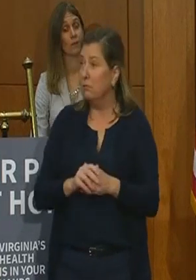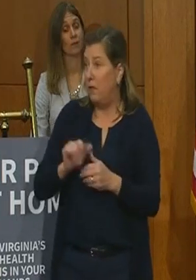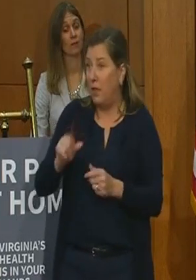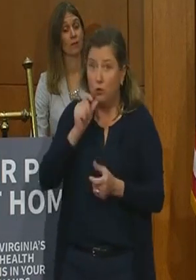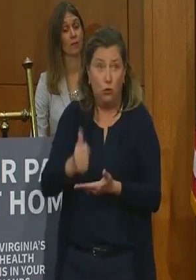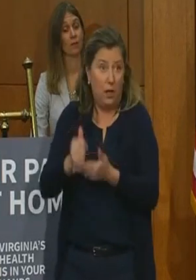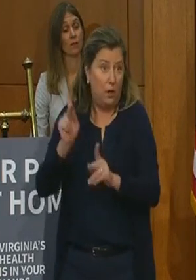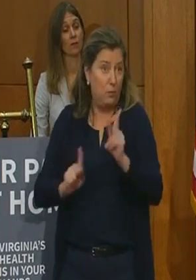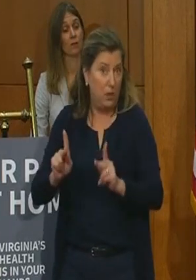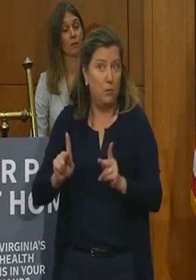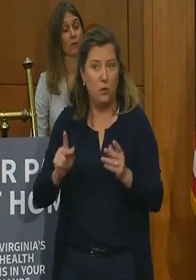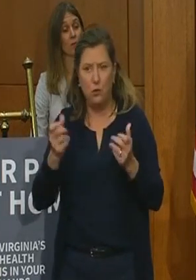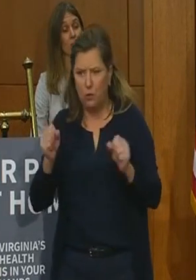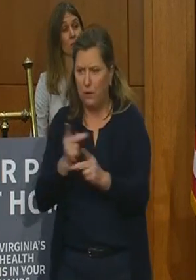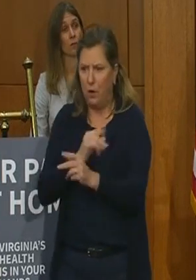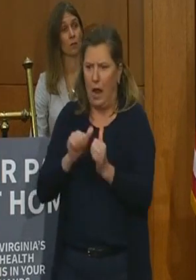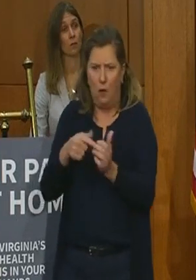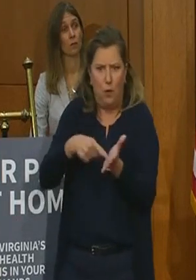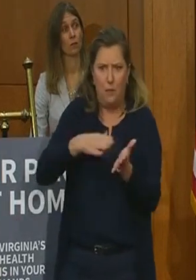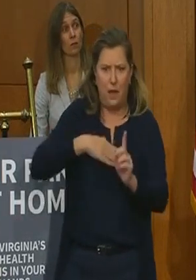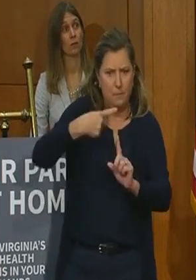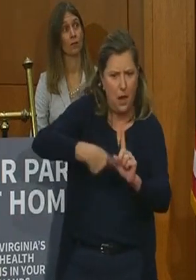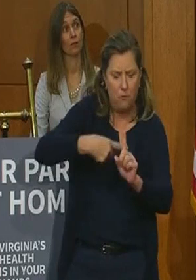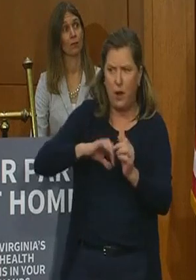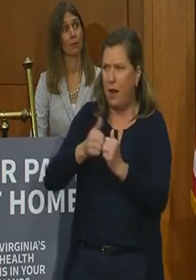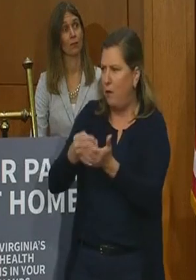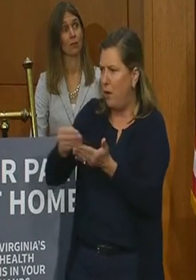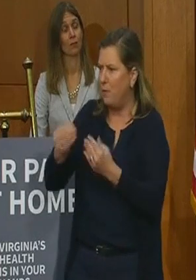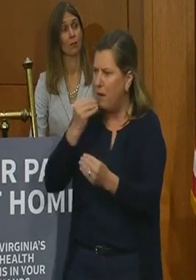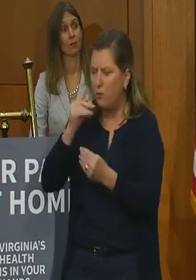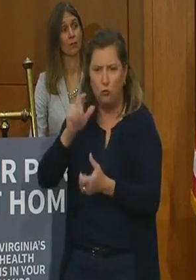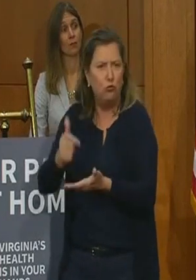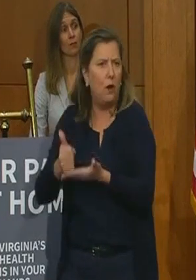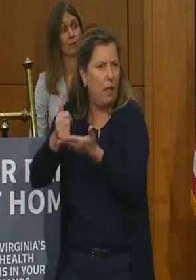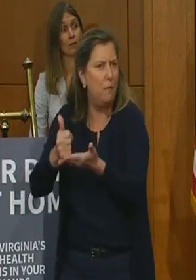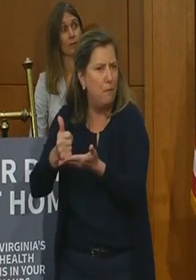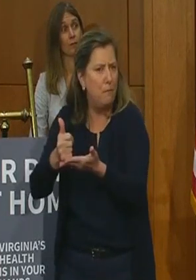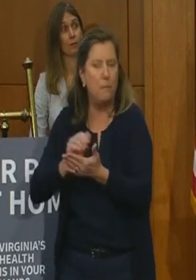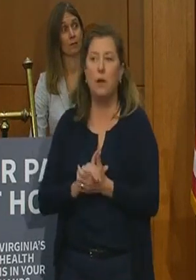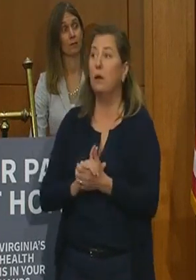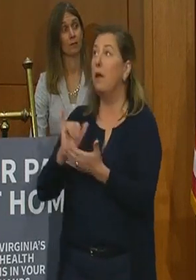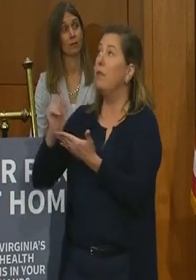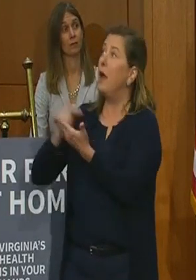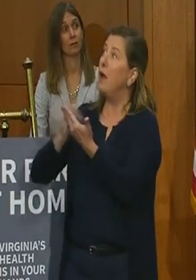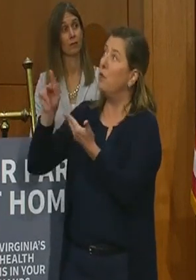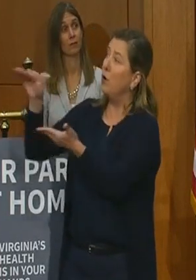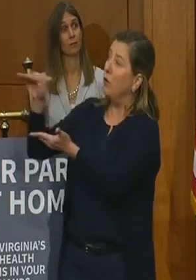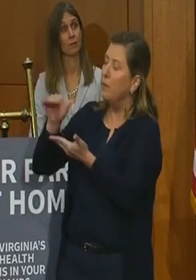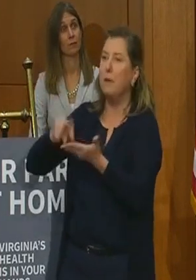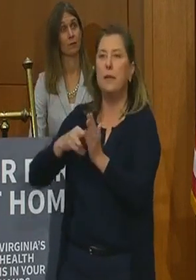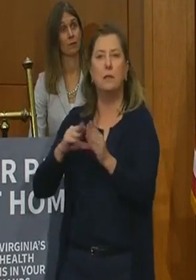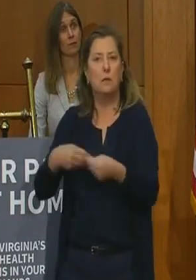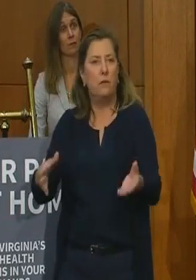great help to folks trying to figure out how to pay the rent or buy food. This program allows us to provide unemployment